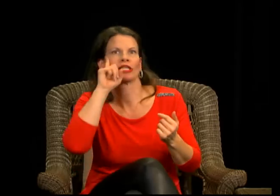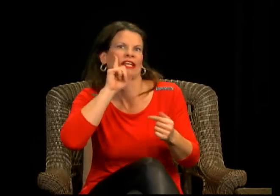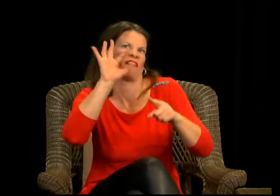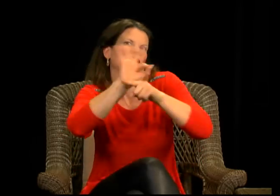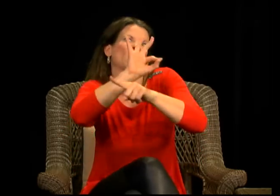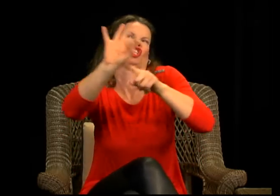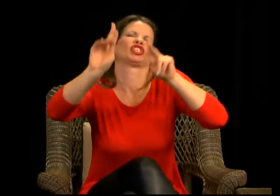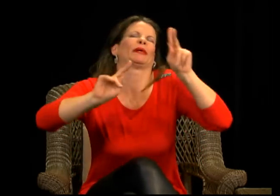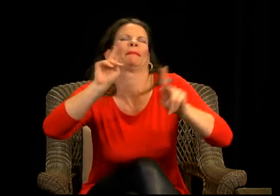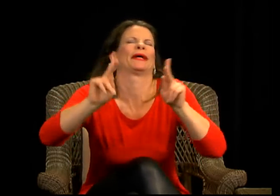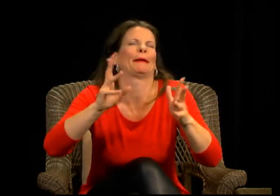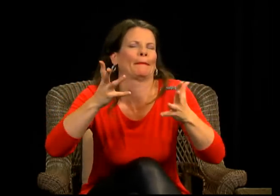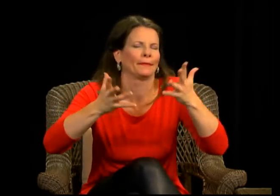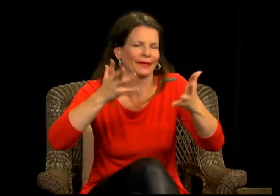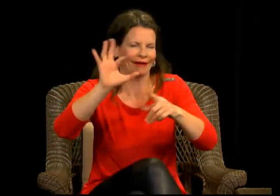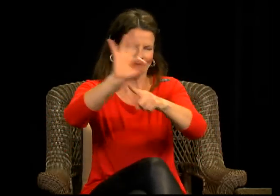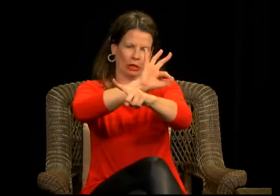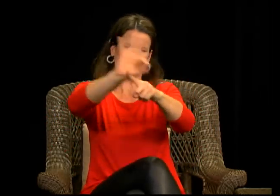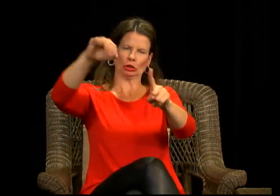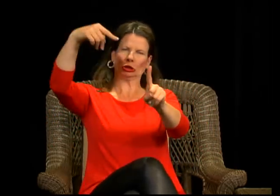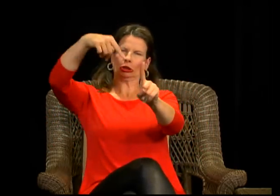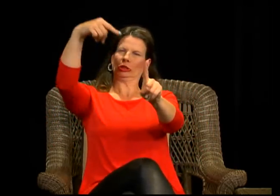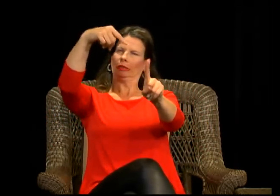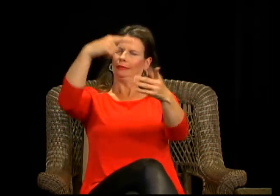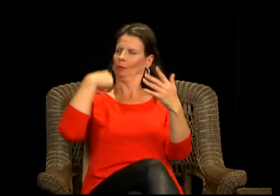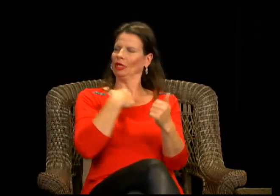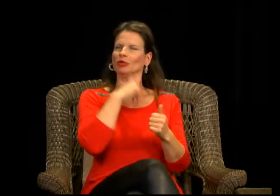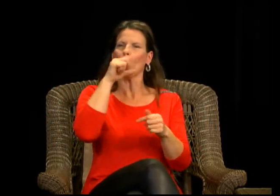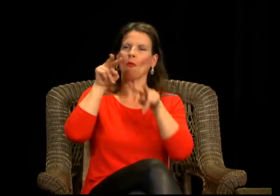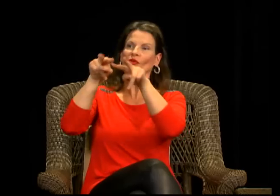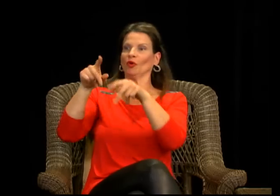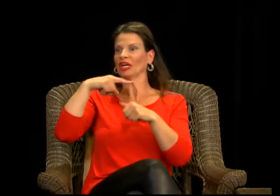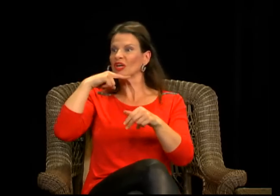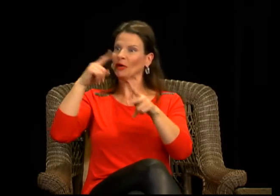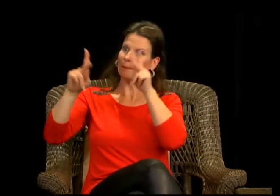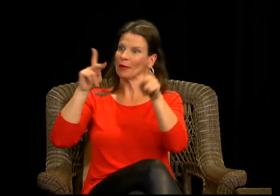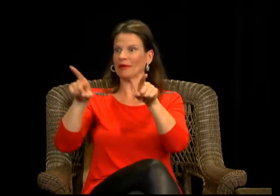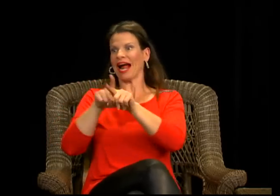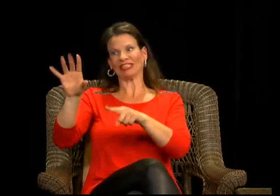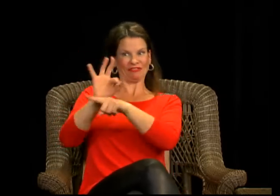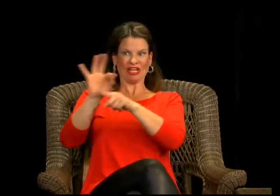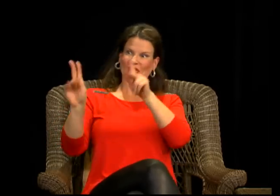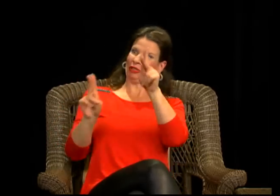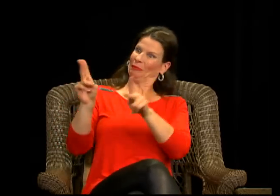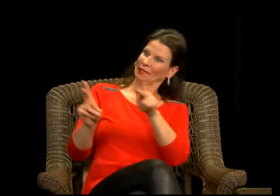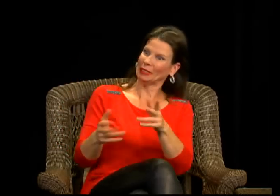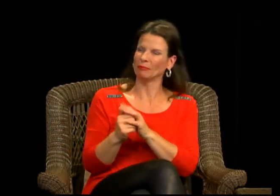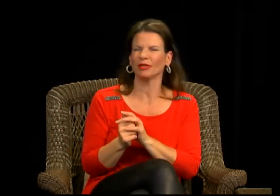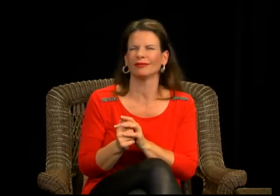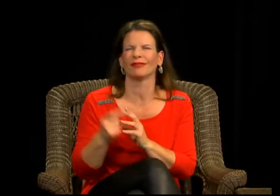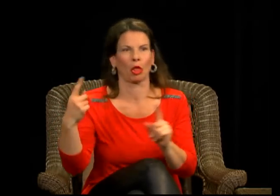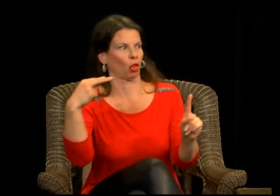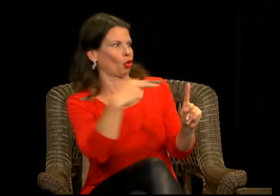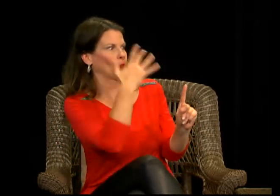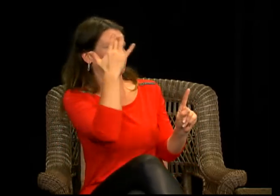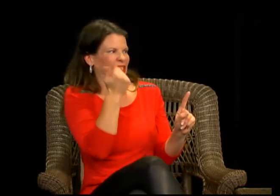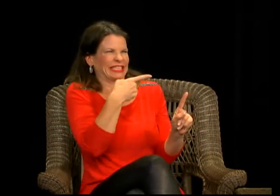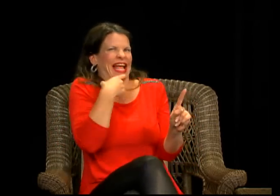they're so-called functionally deaf. And this, this term functionally deaf, what does that mean? Like, do you say functionally hearing?